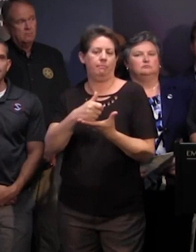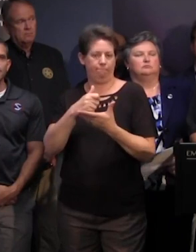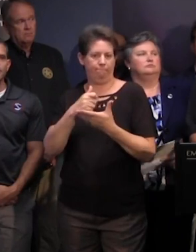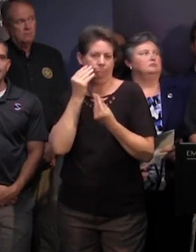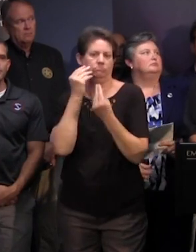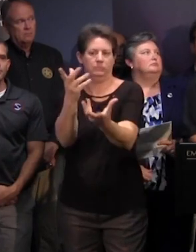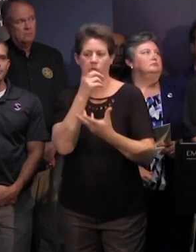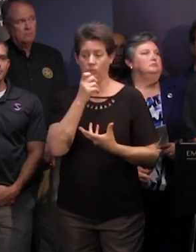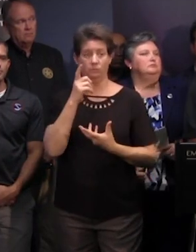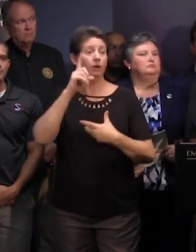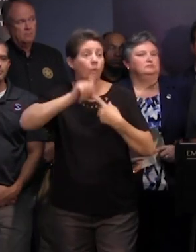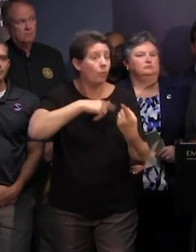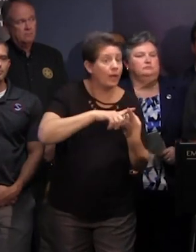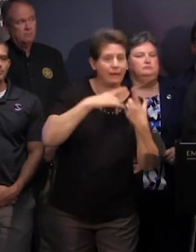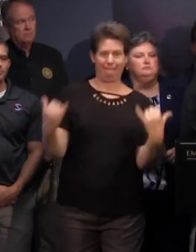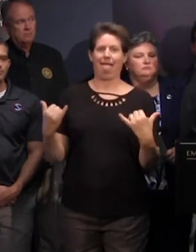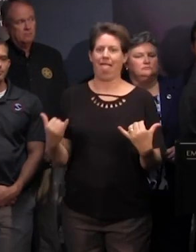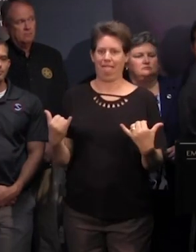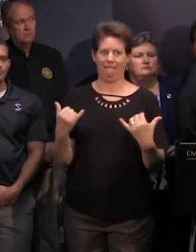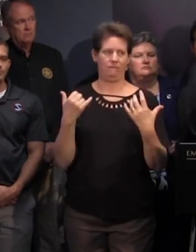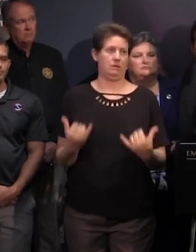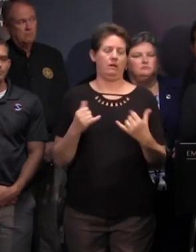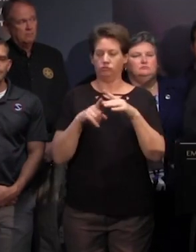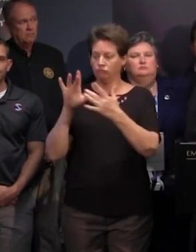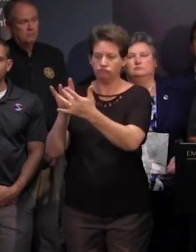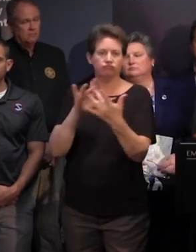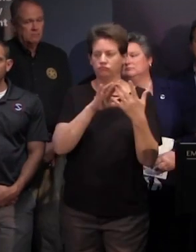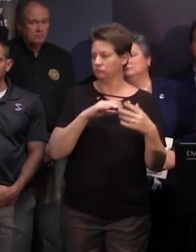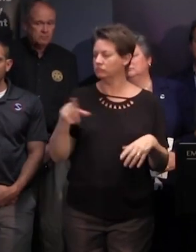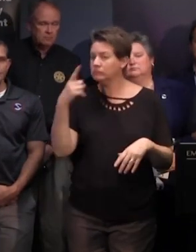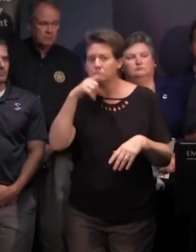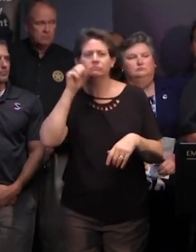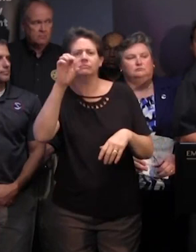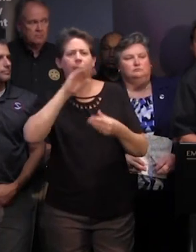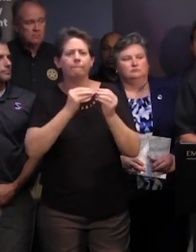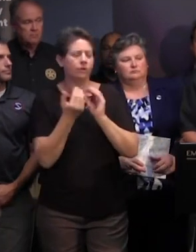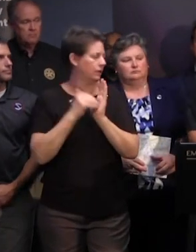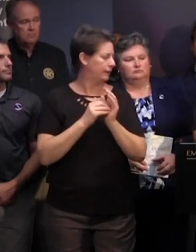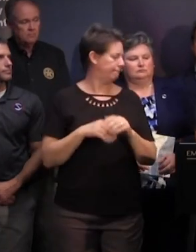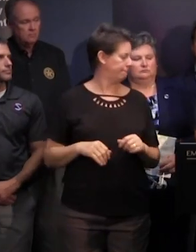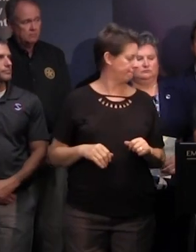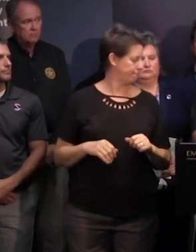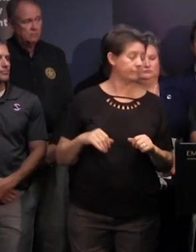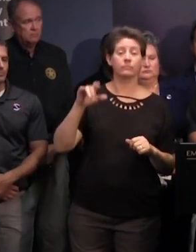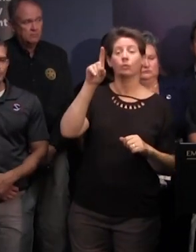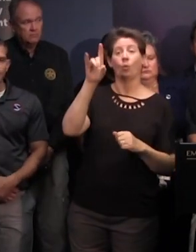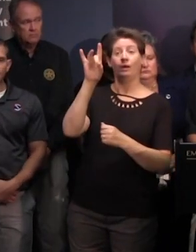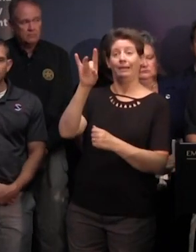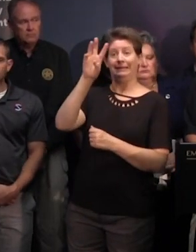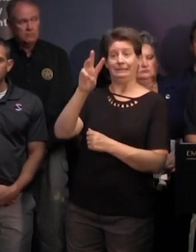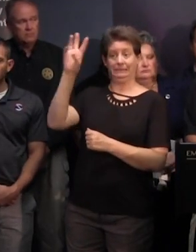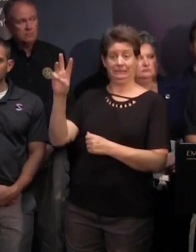but the time to do that is now and start making that plan could you say that number again uh yes it's 1